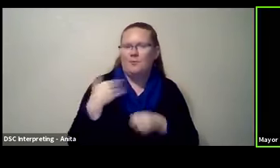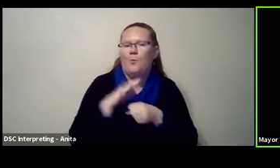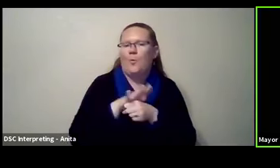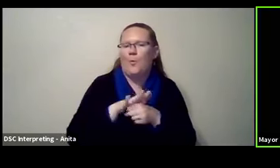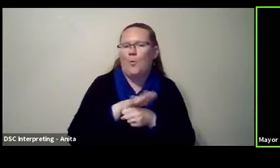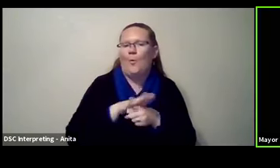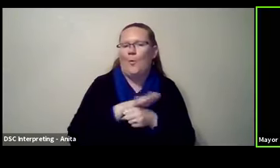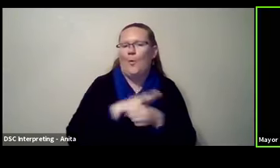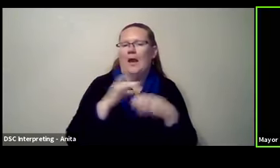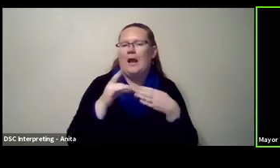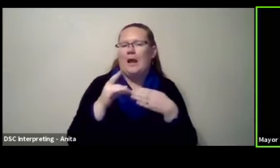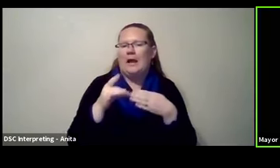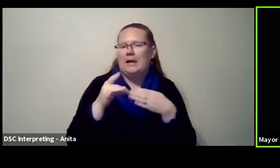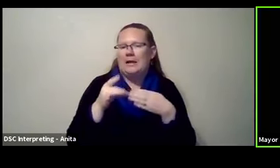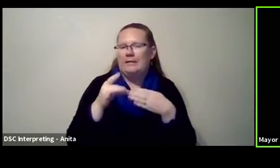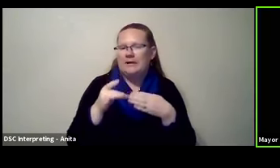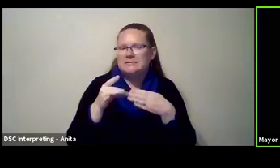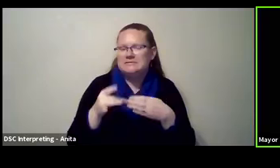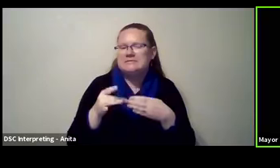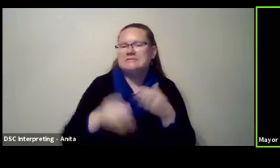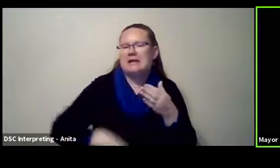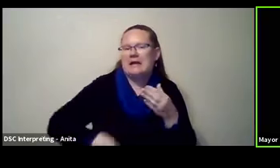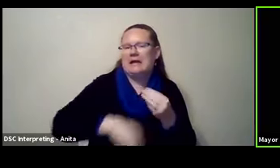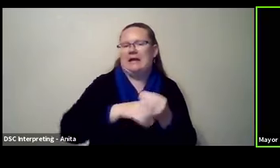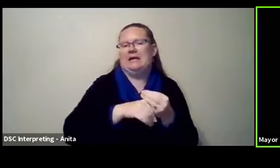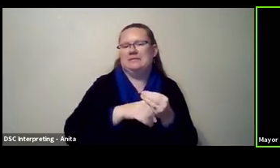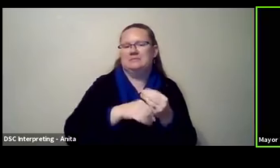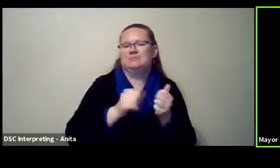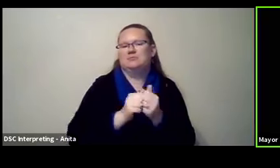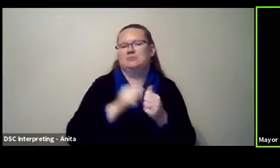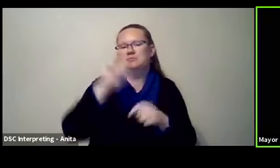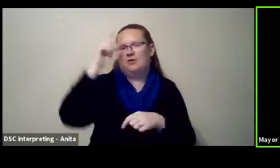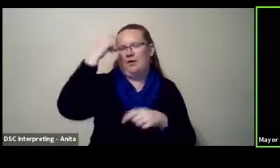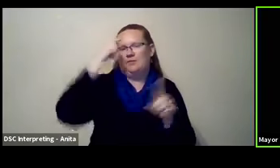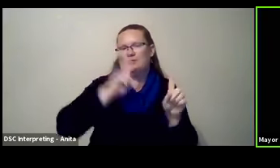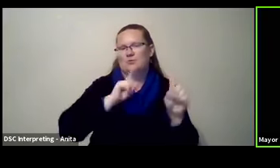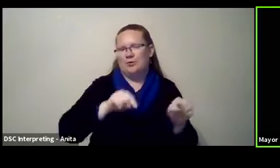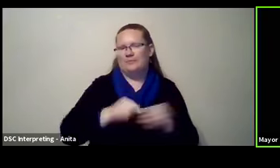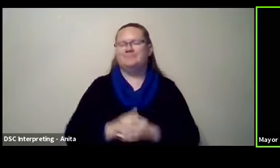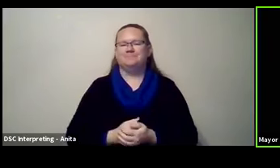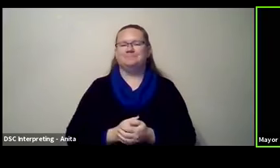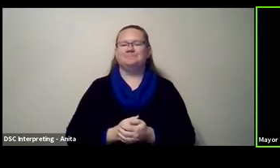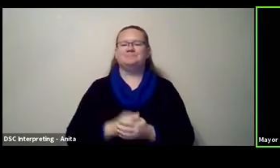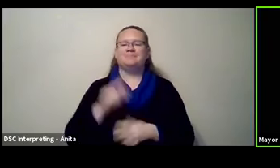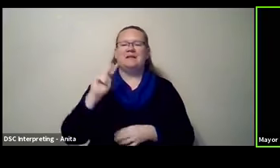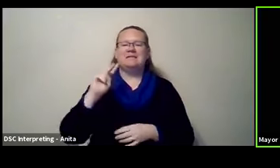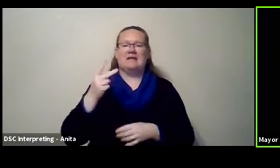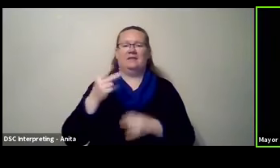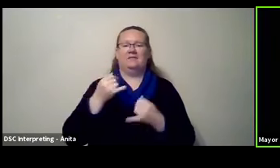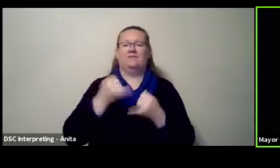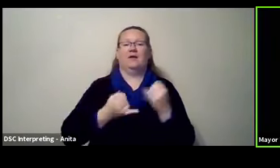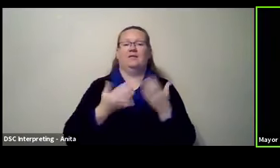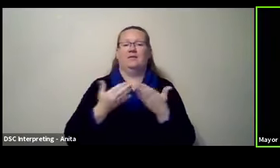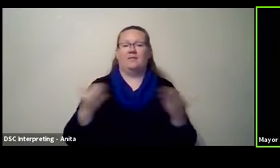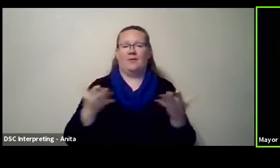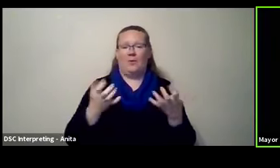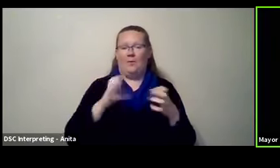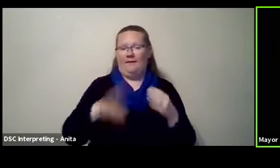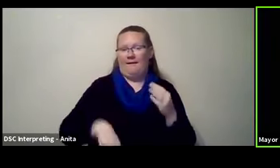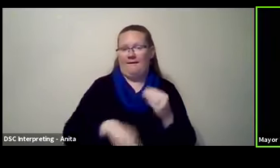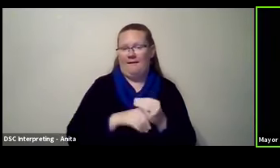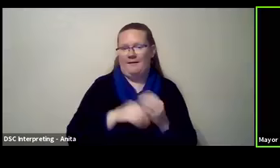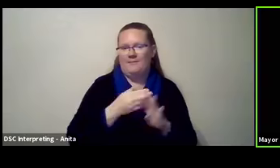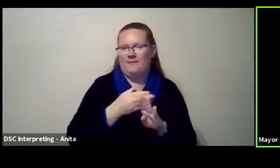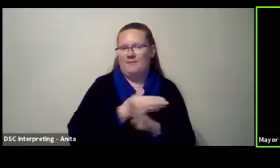guidance, guidelines that would supplement the governor's order. Secondly, and finally, the final thing I want to touch on before we get into